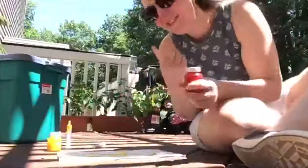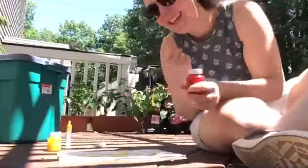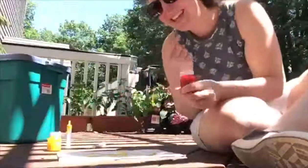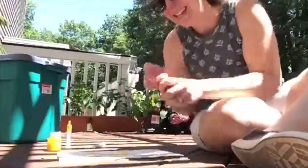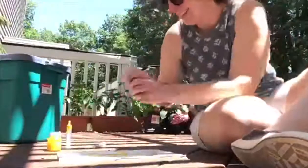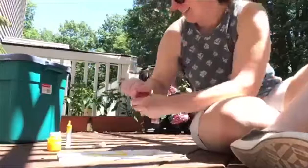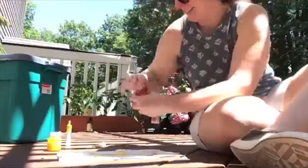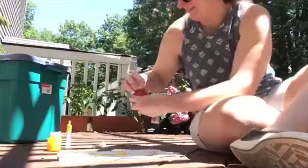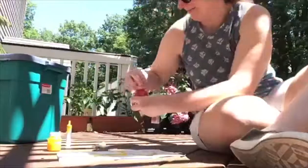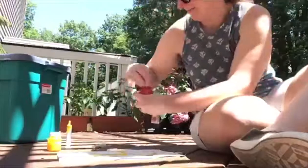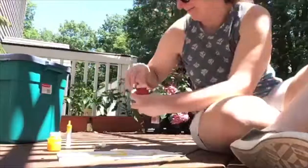bread